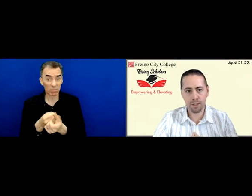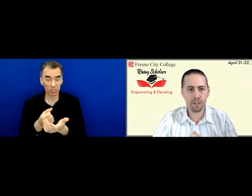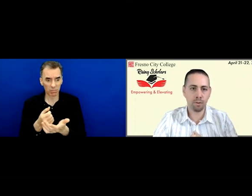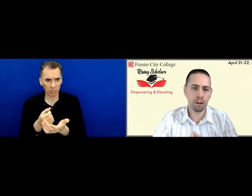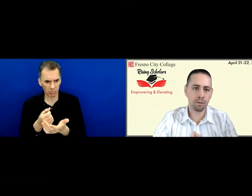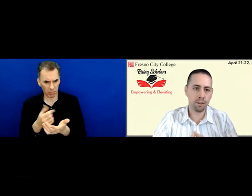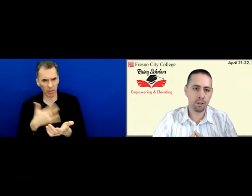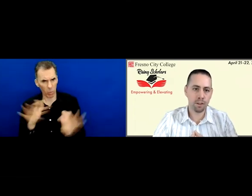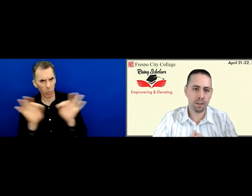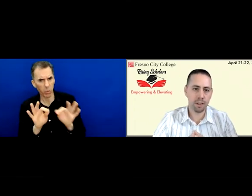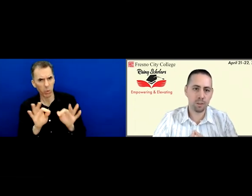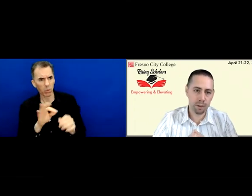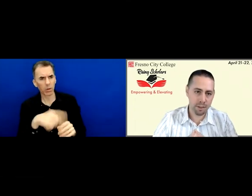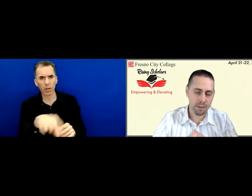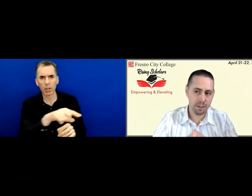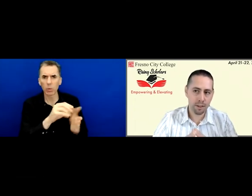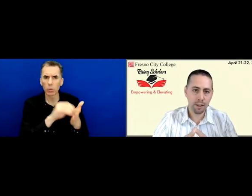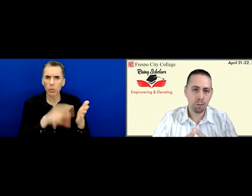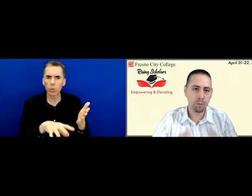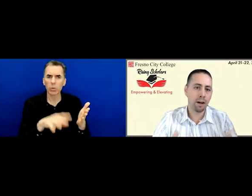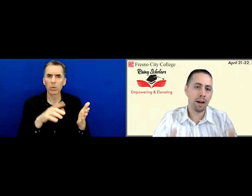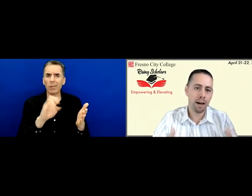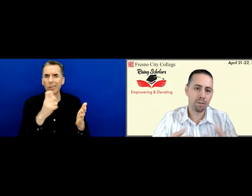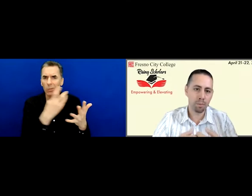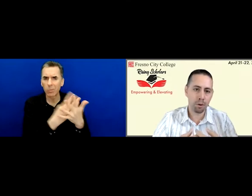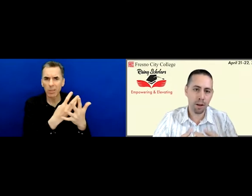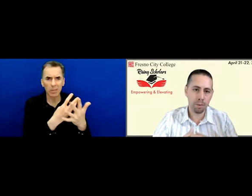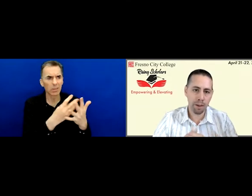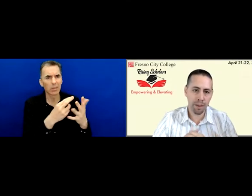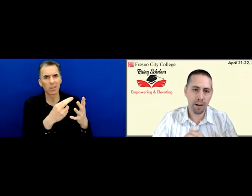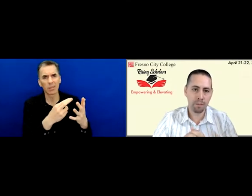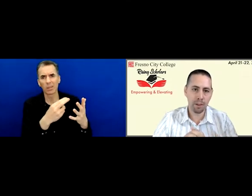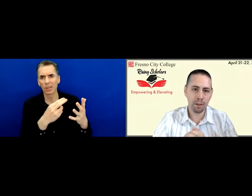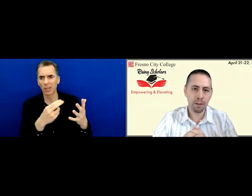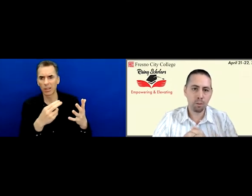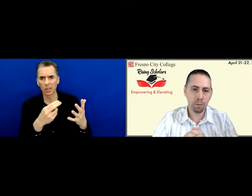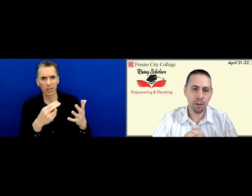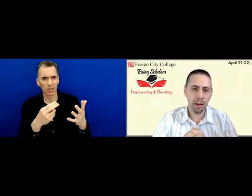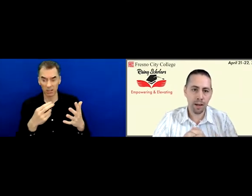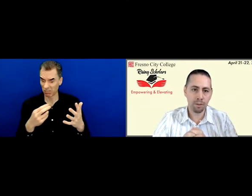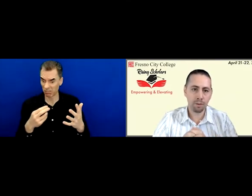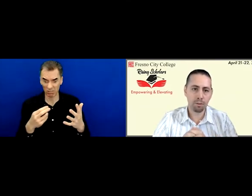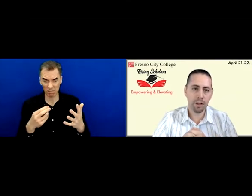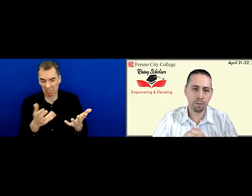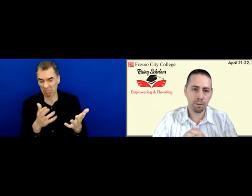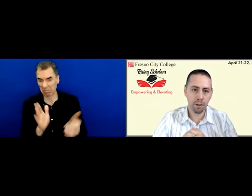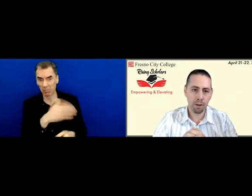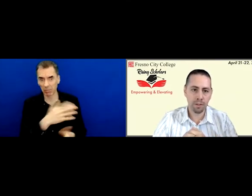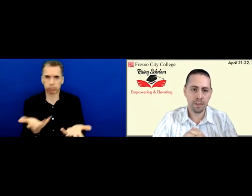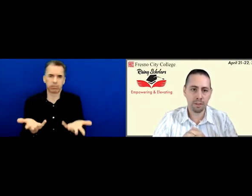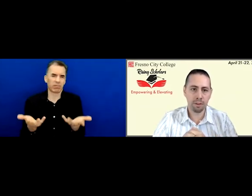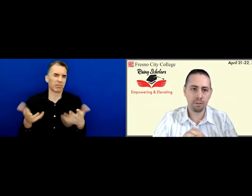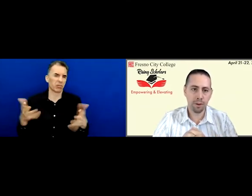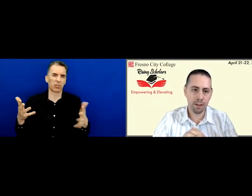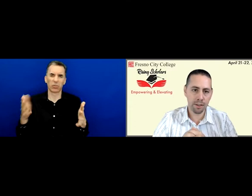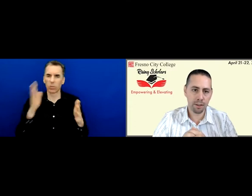and justice involved students experience, we would not have the program. And by that, I mean, we wouldn't have written for and